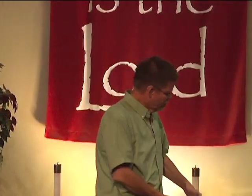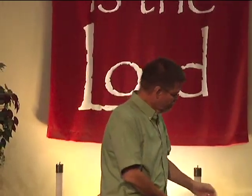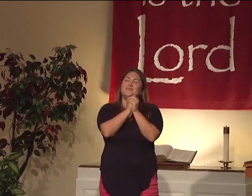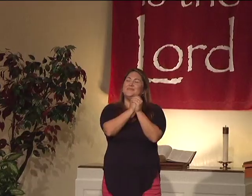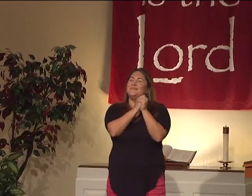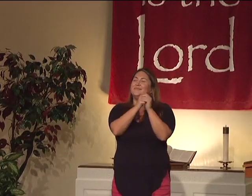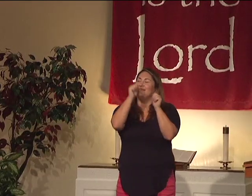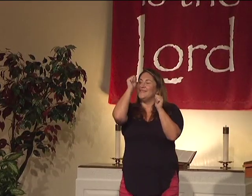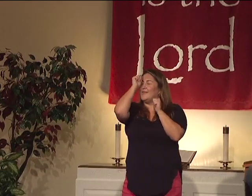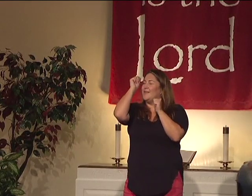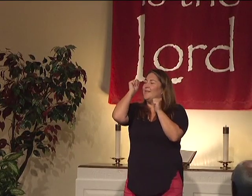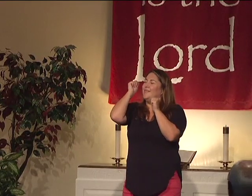Amen.